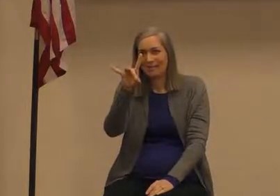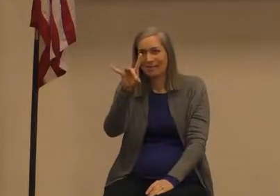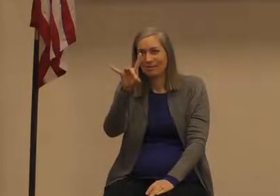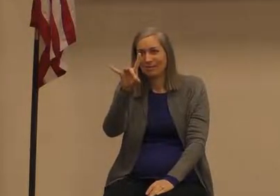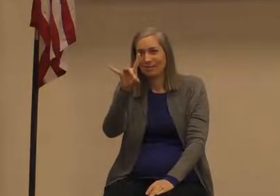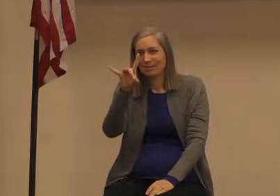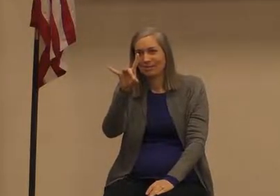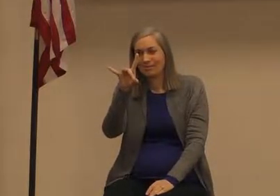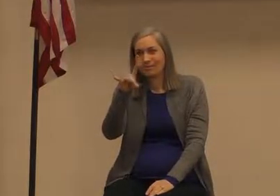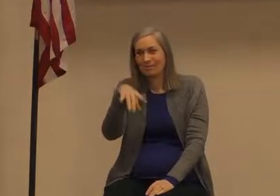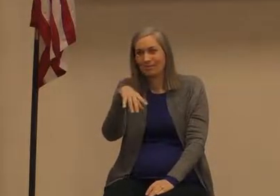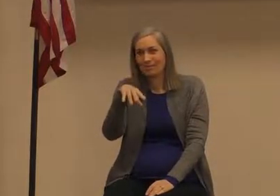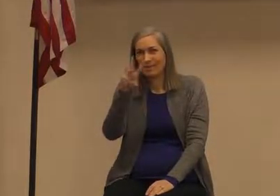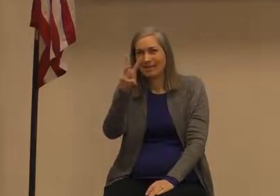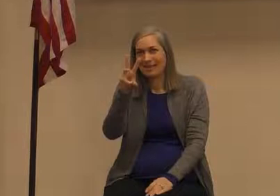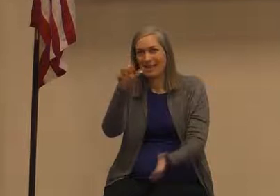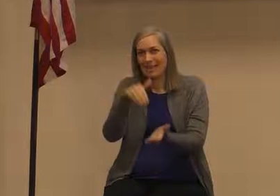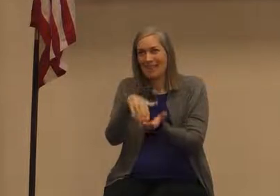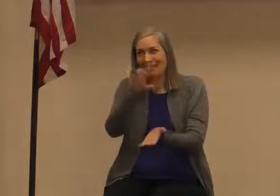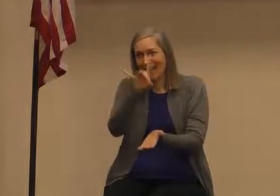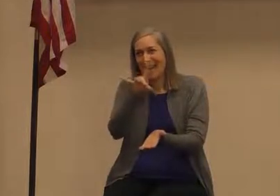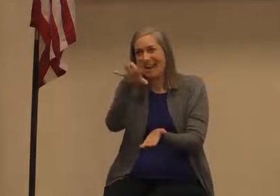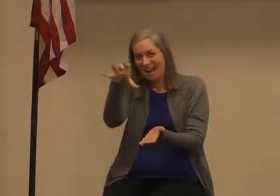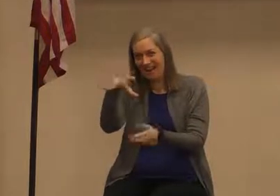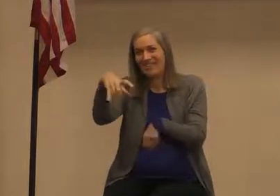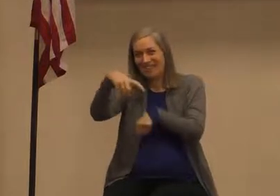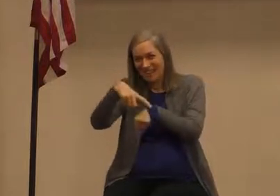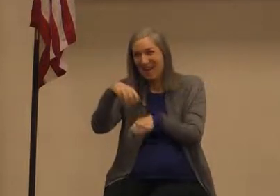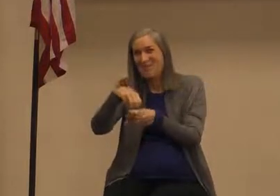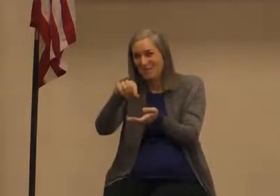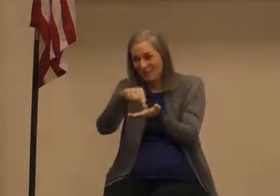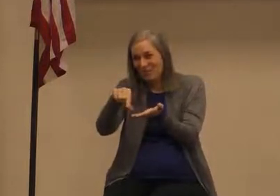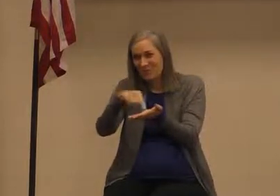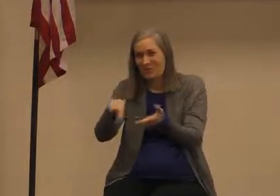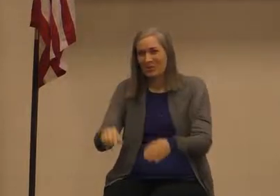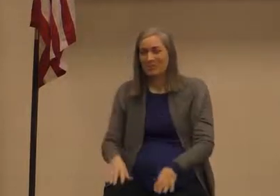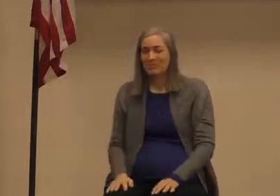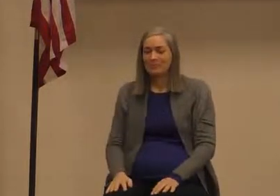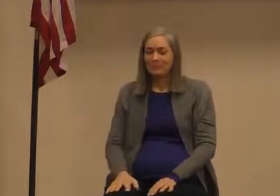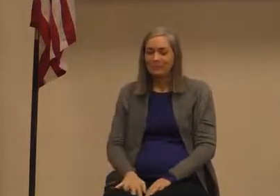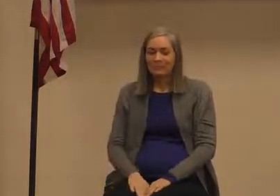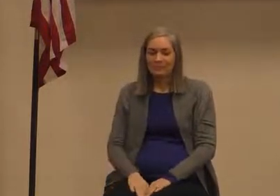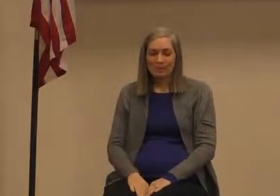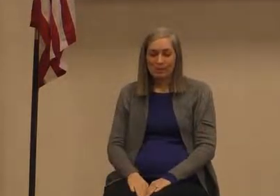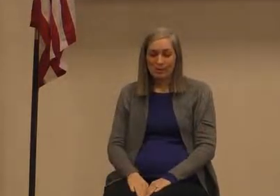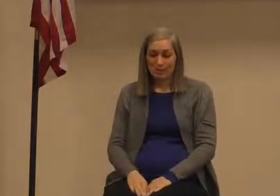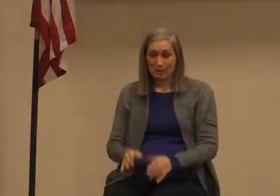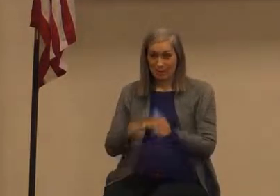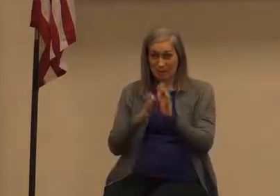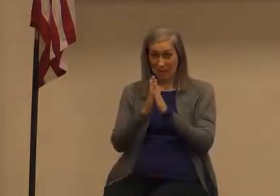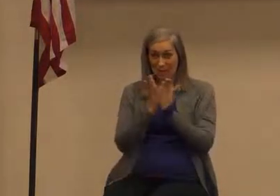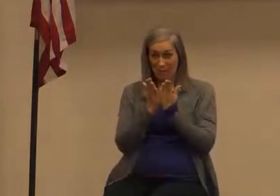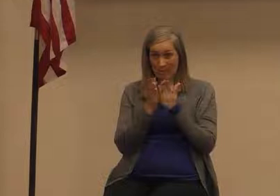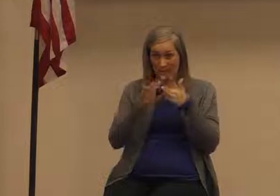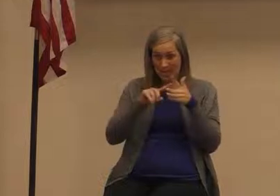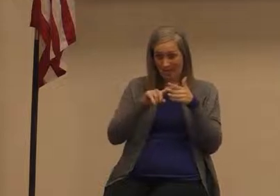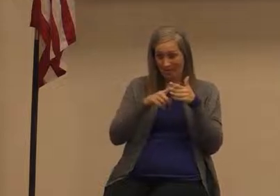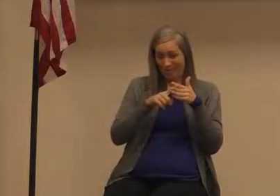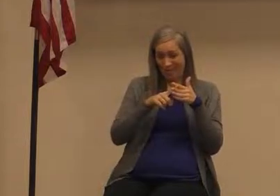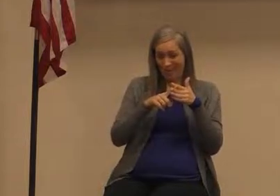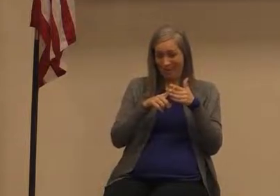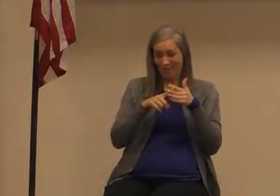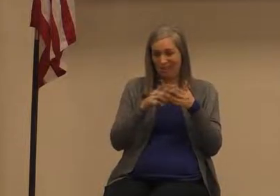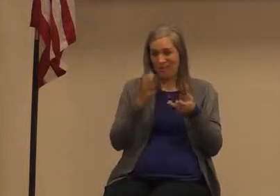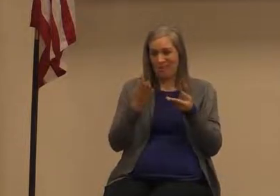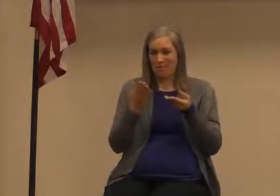Bibles in fact towards the beginning of your Bibles there's typically a section that outlines sort of the translation